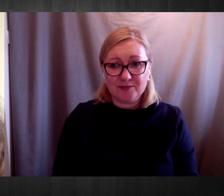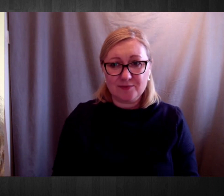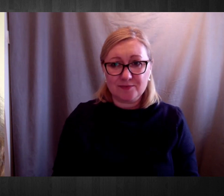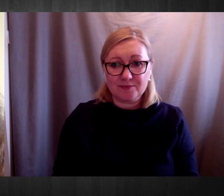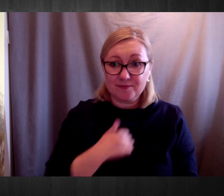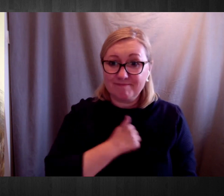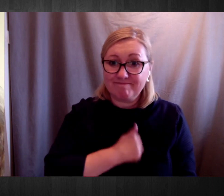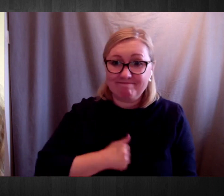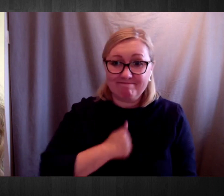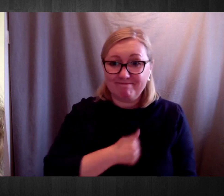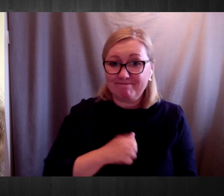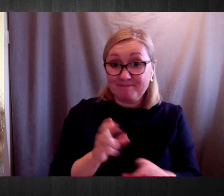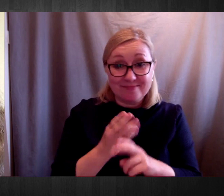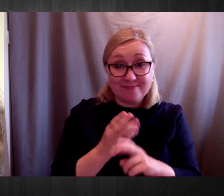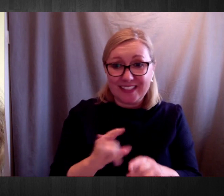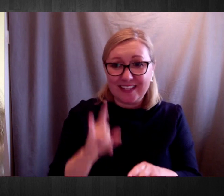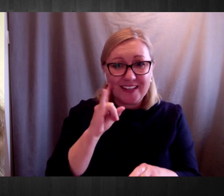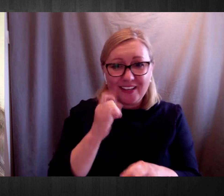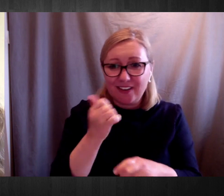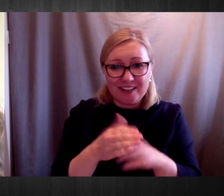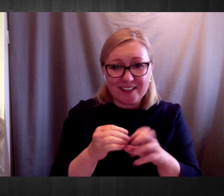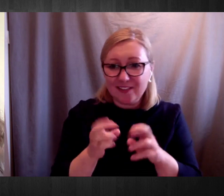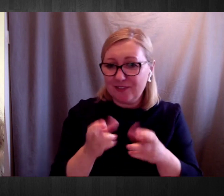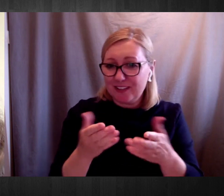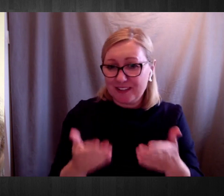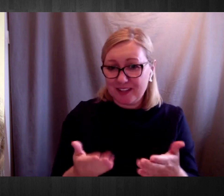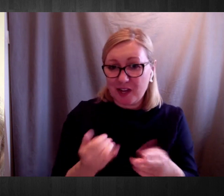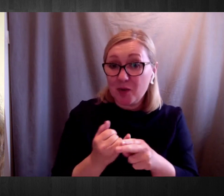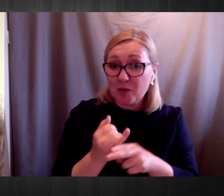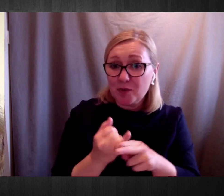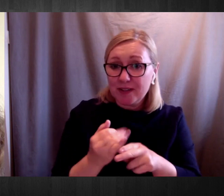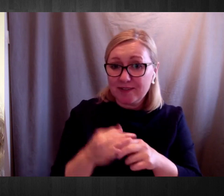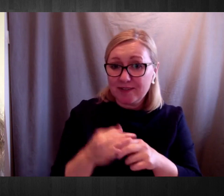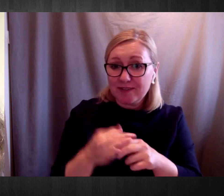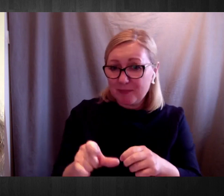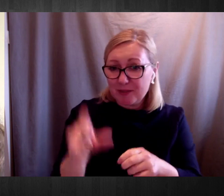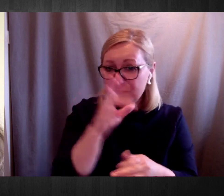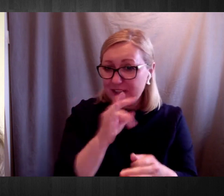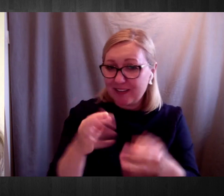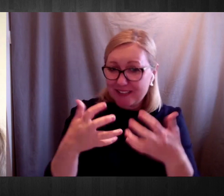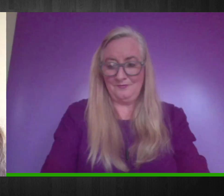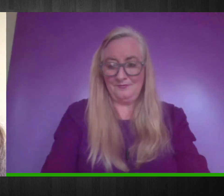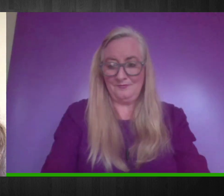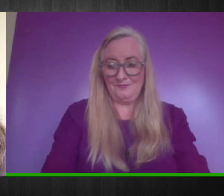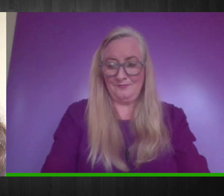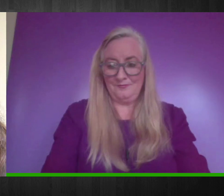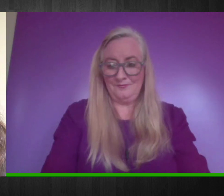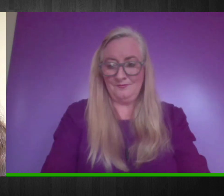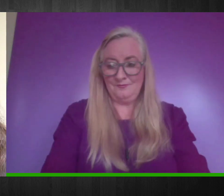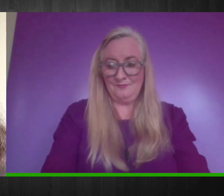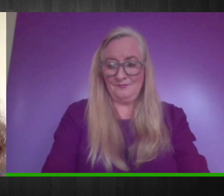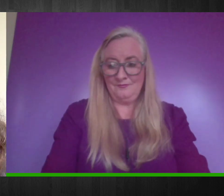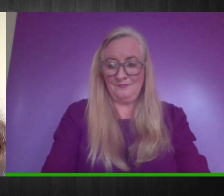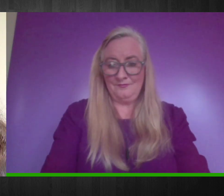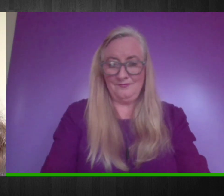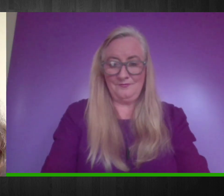Peter Cairns from the Independent Living Movement of Ireland or ILMI. We have Fiona Anderson who is a mental health